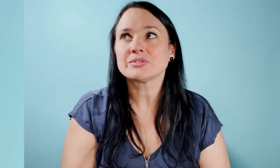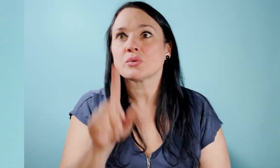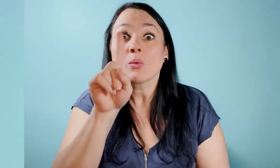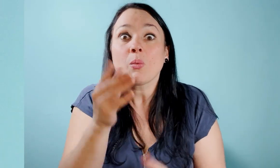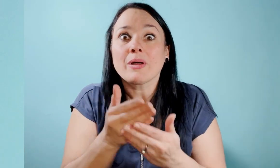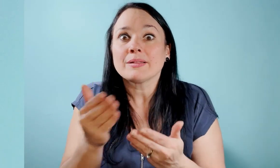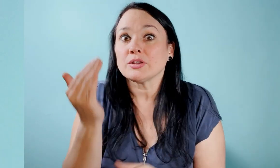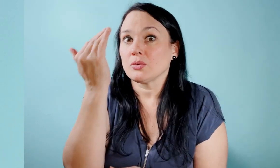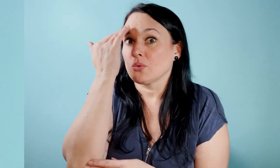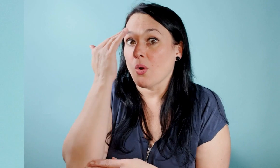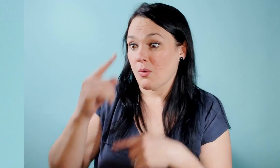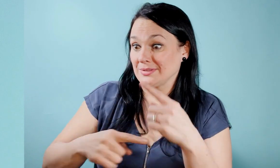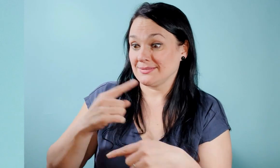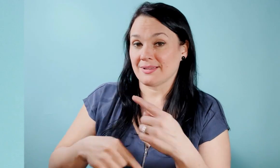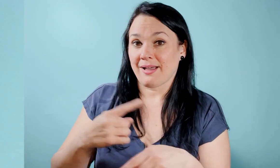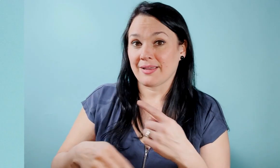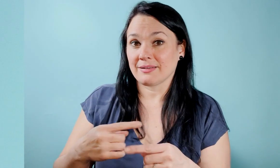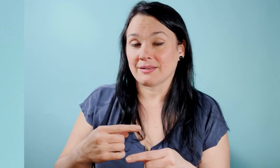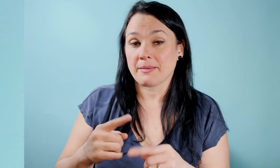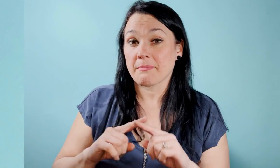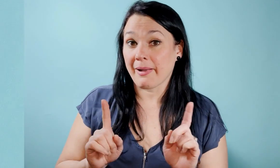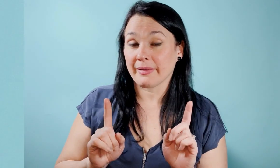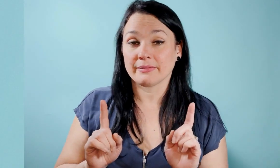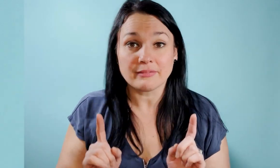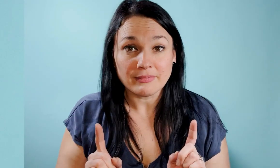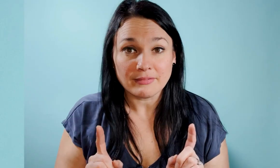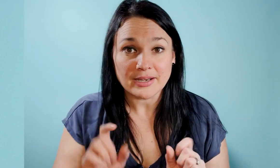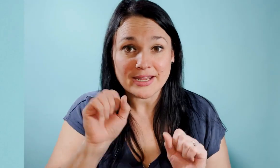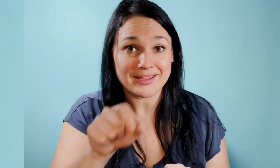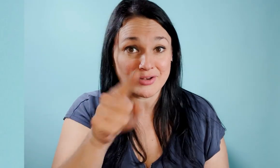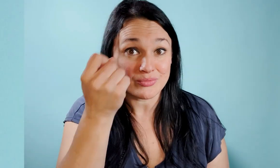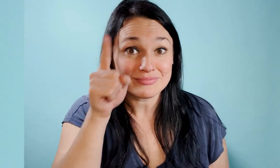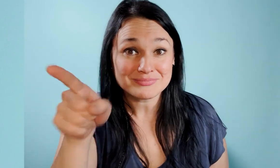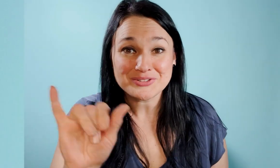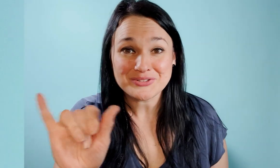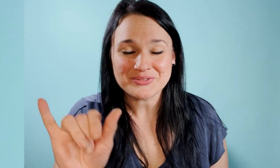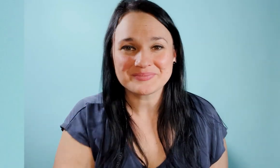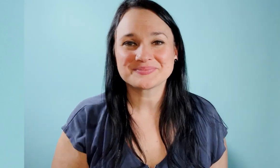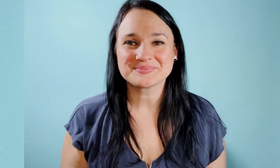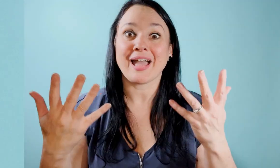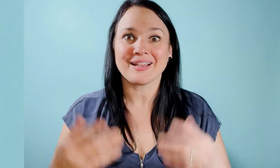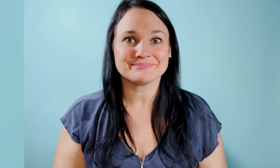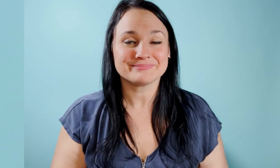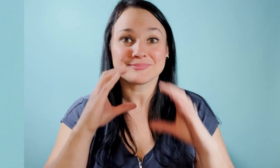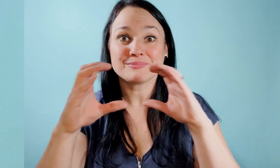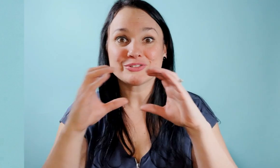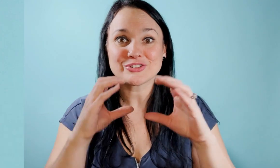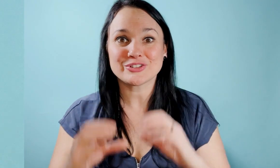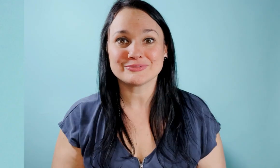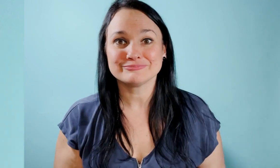receptive skills it means one thing to know how to sign but hello would you be able to understand them too so communication